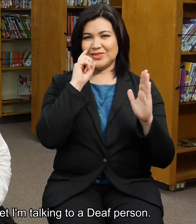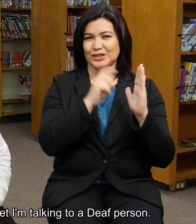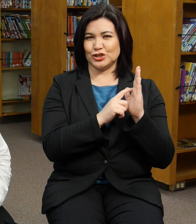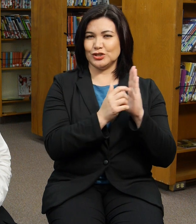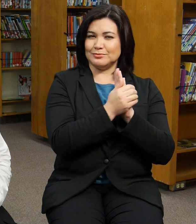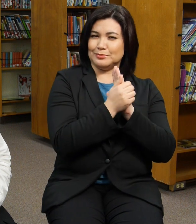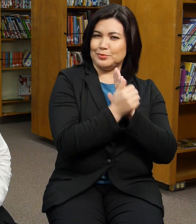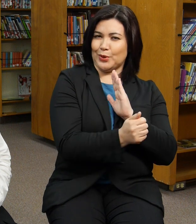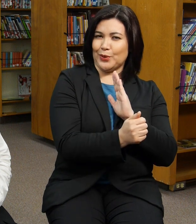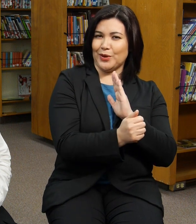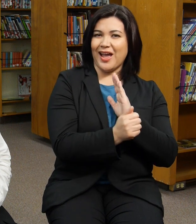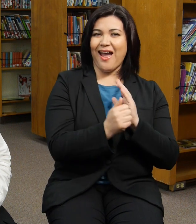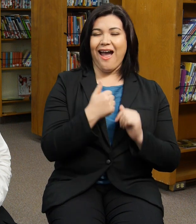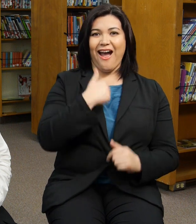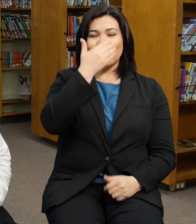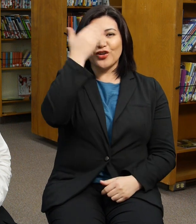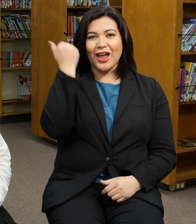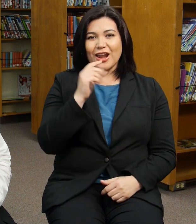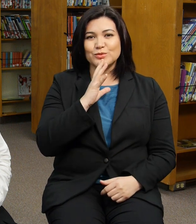person.